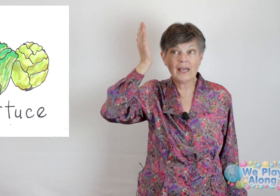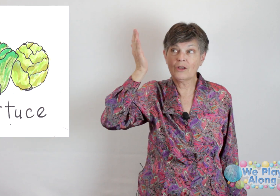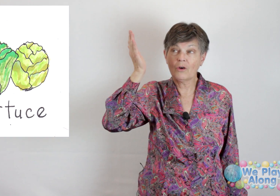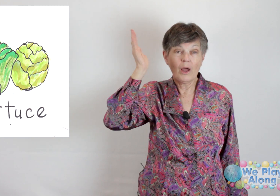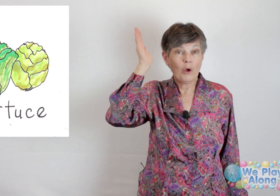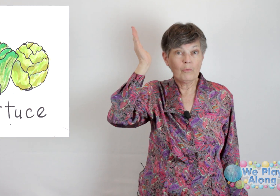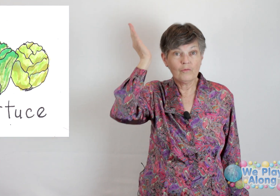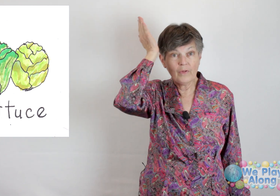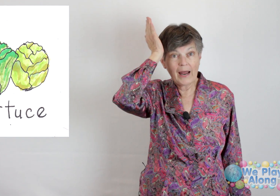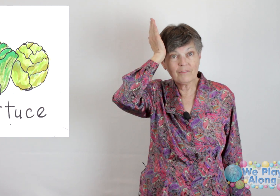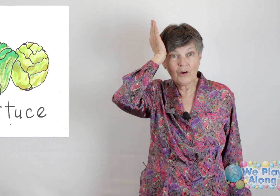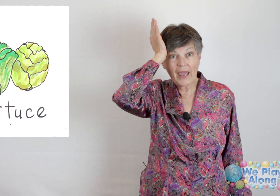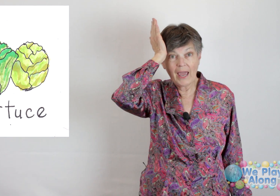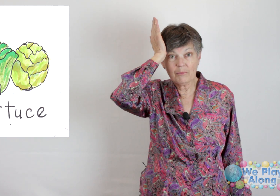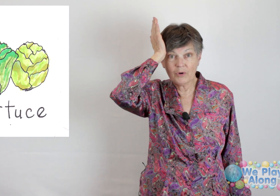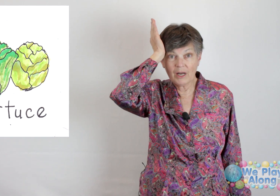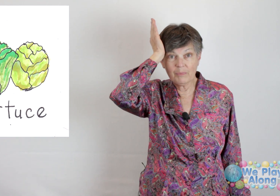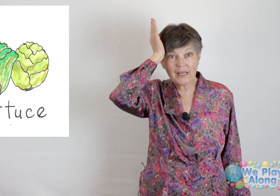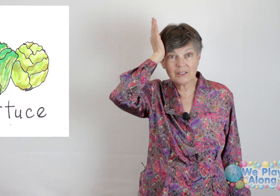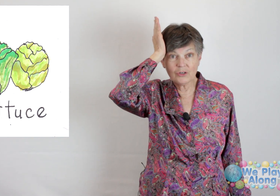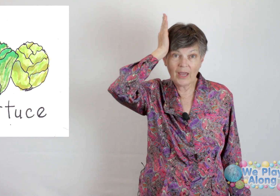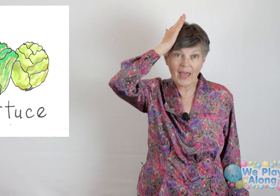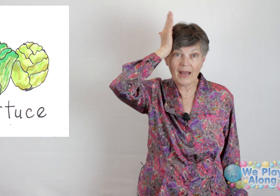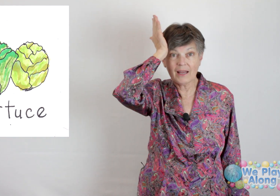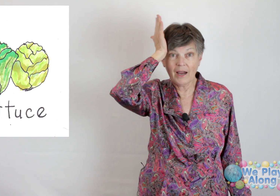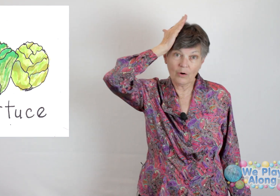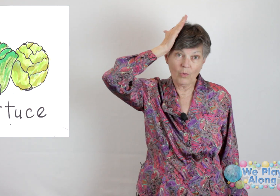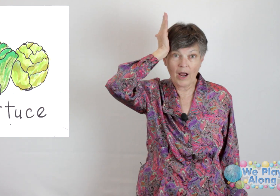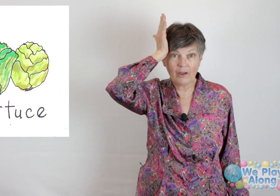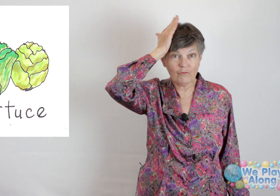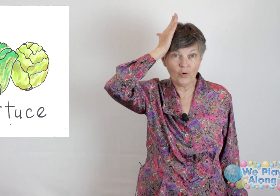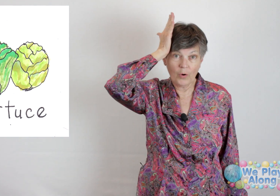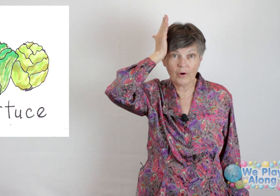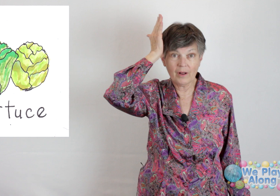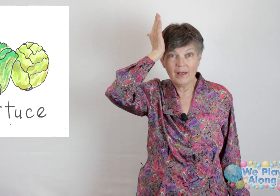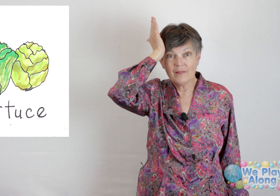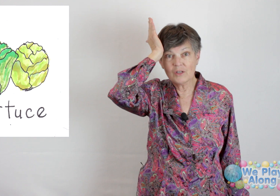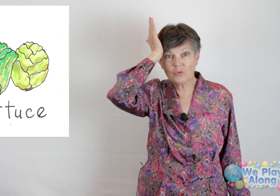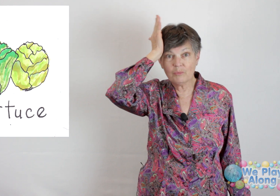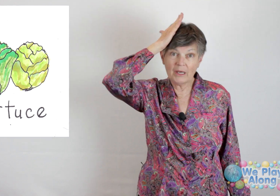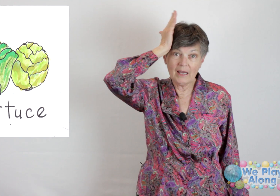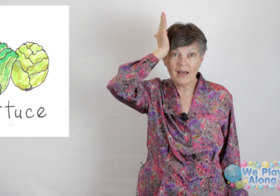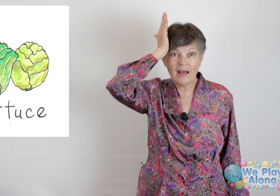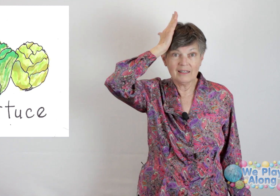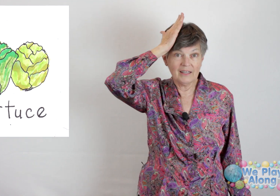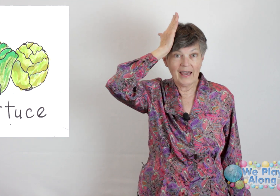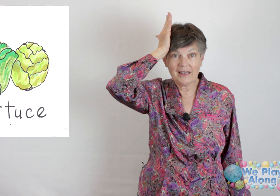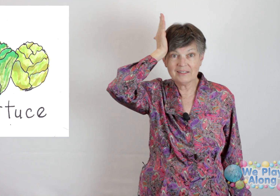take the flat of your hand, put it up against your head, and kind of rock it forward. This would be lettuce.